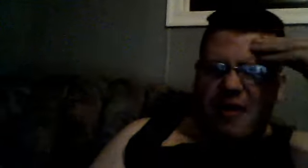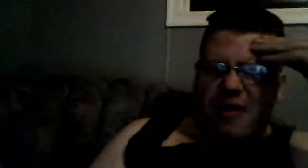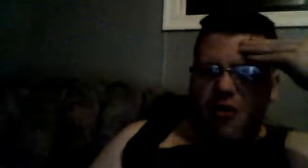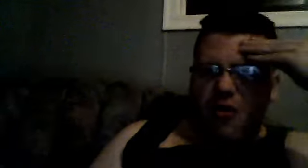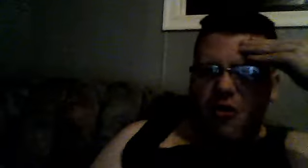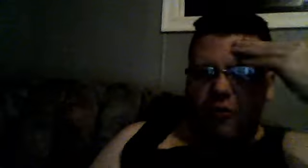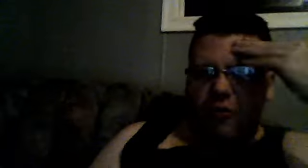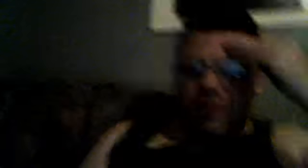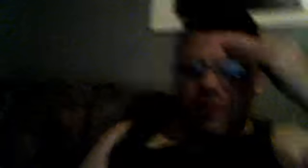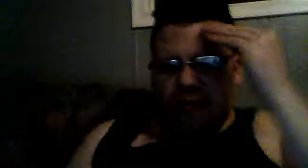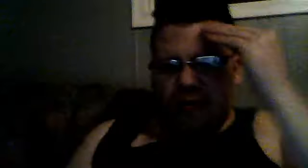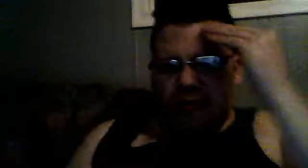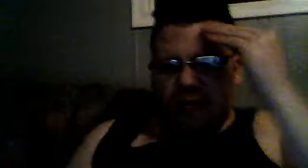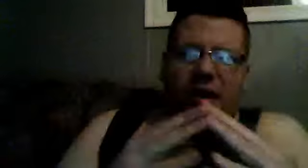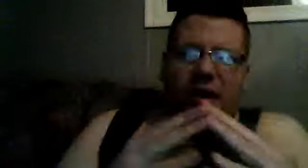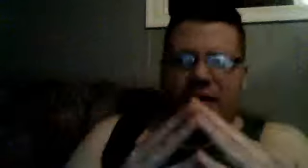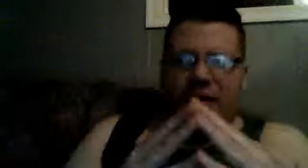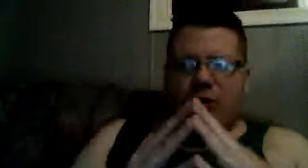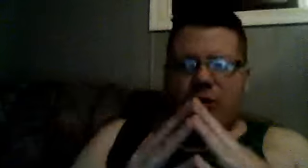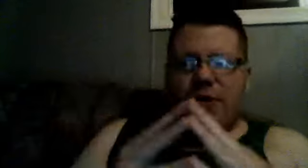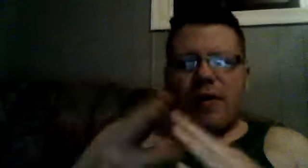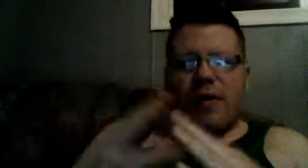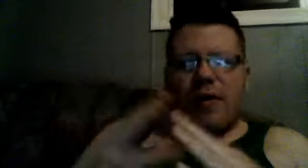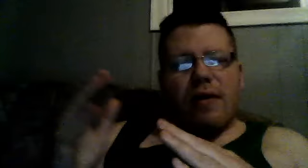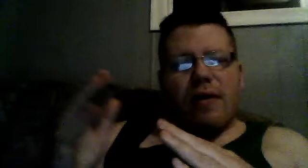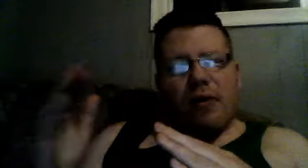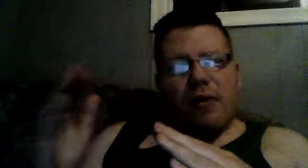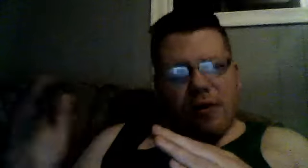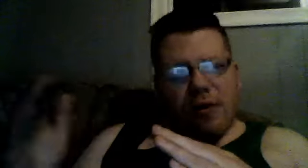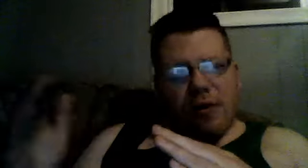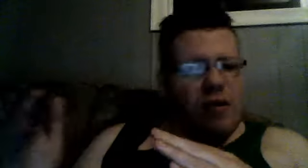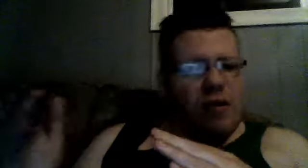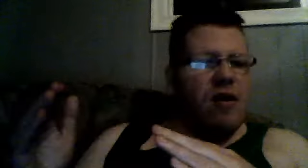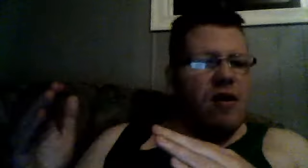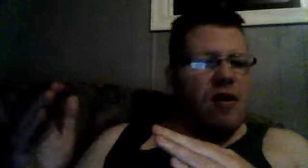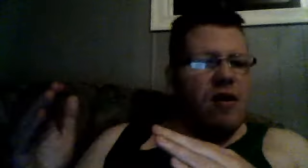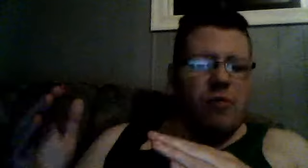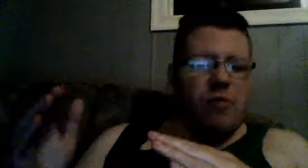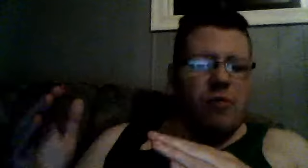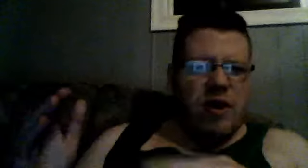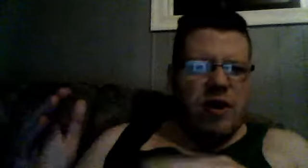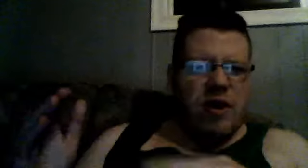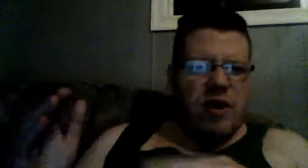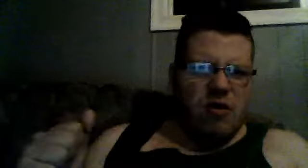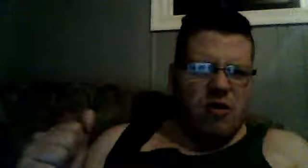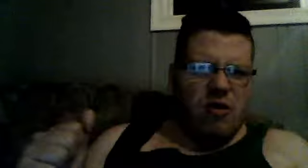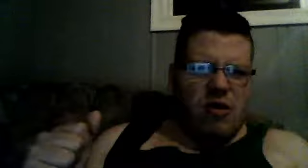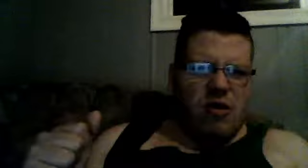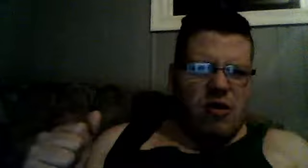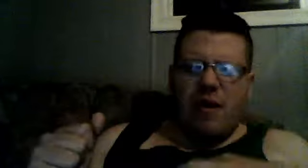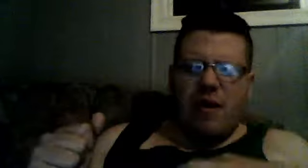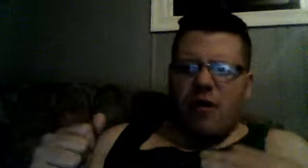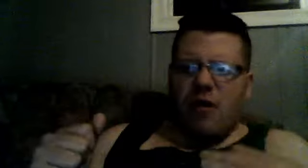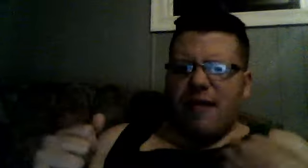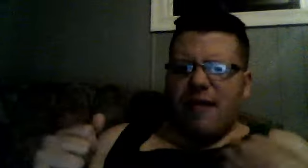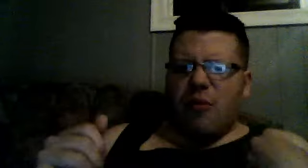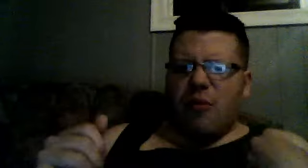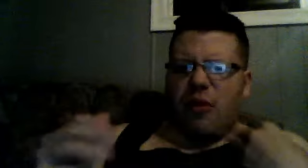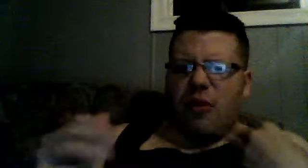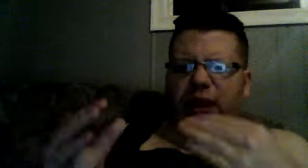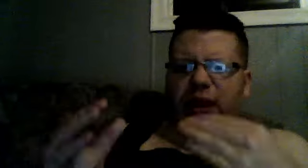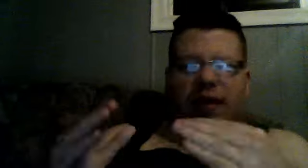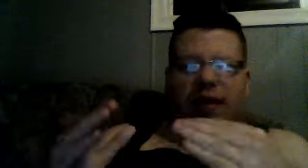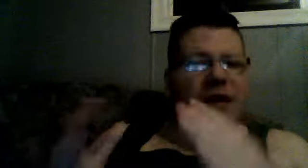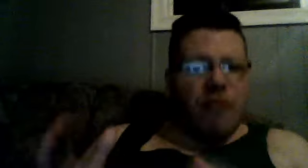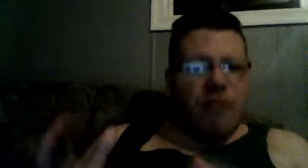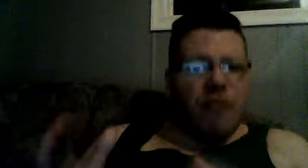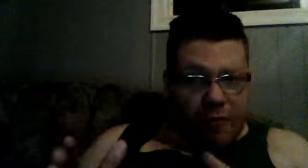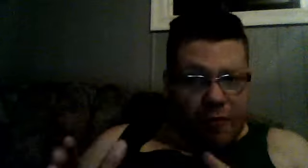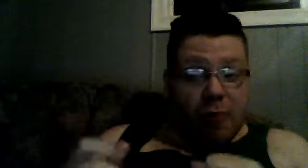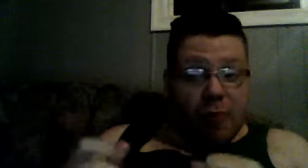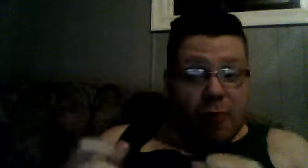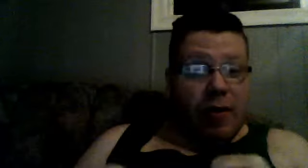go on for what, onto your franchise, to the movie. Yeah, for example, the Transformers first movie.